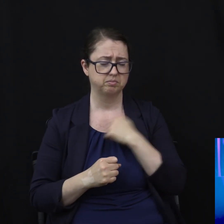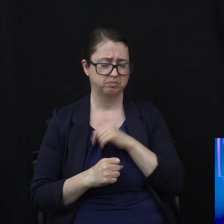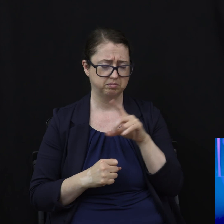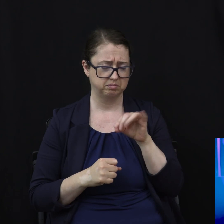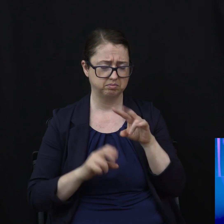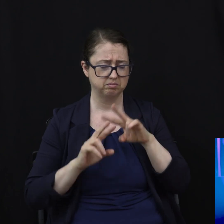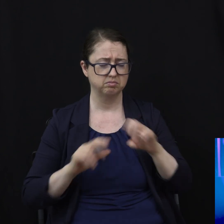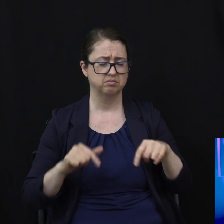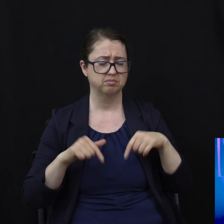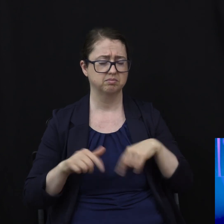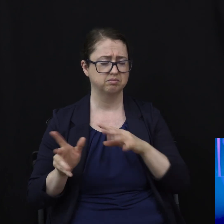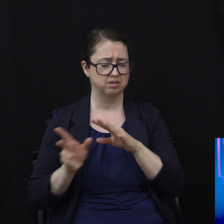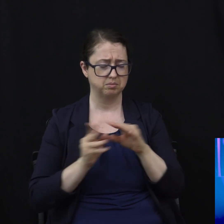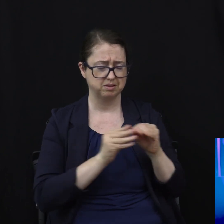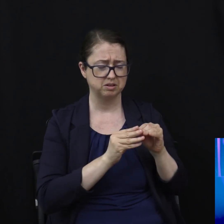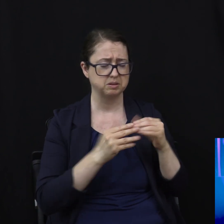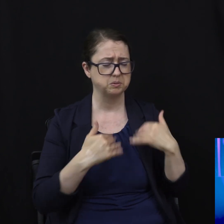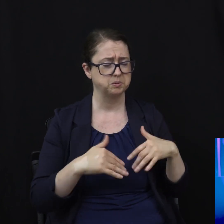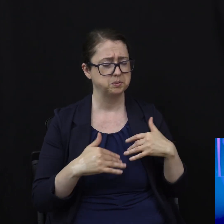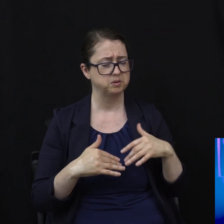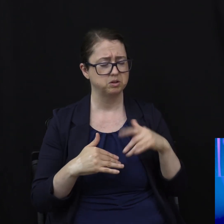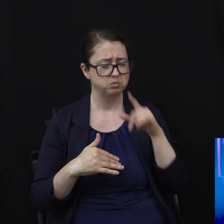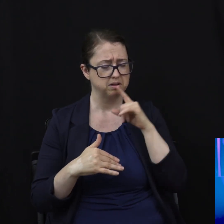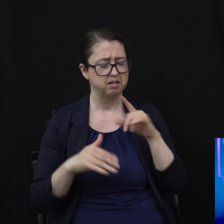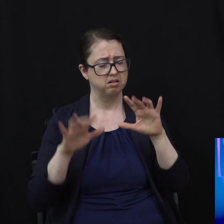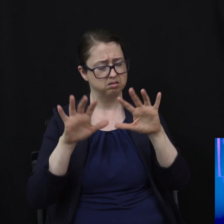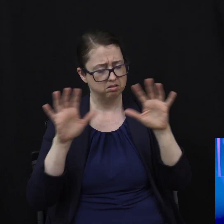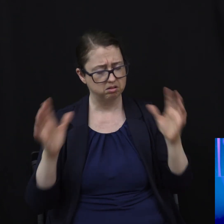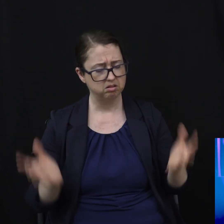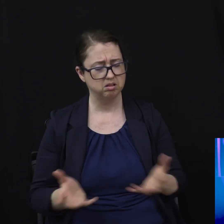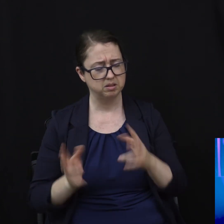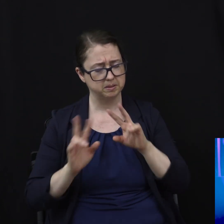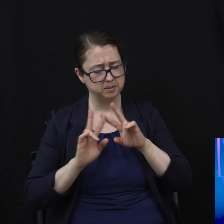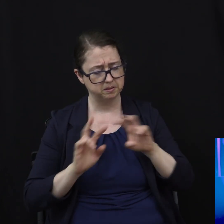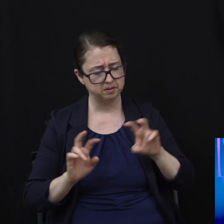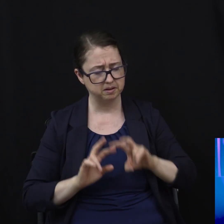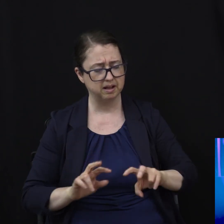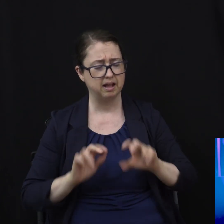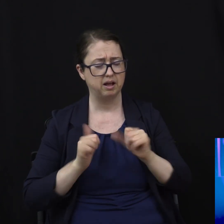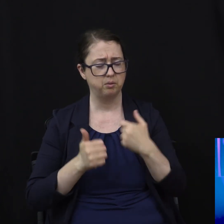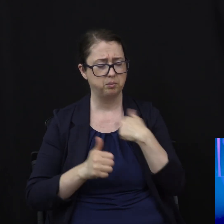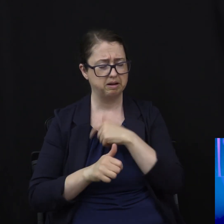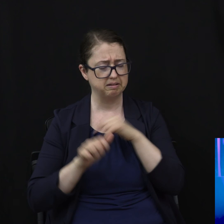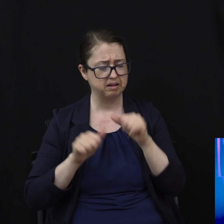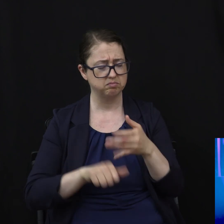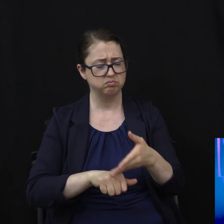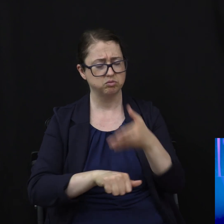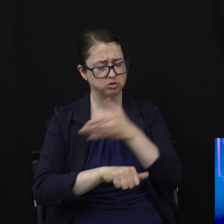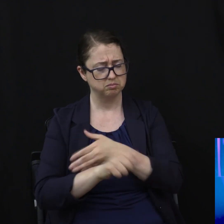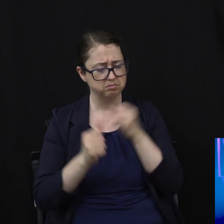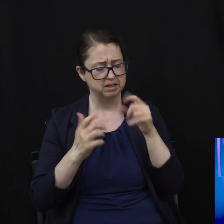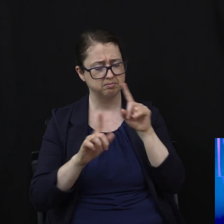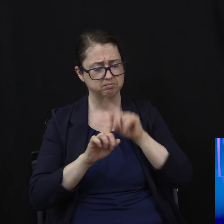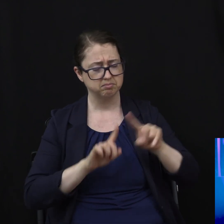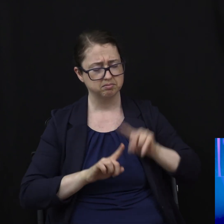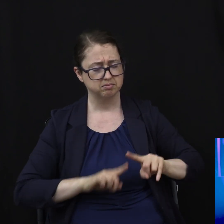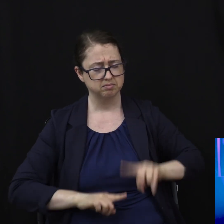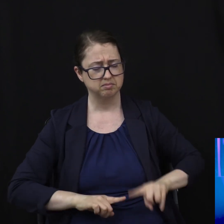presentations, a very holistic approach to improving the major areas of our life to help us improve in our